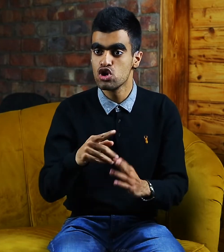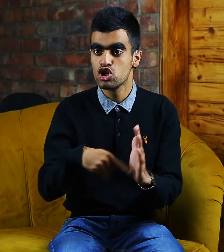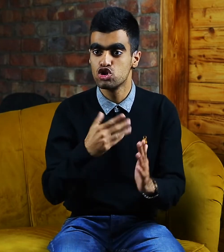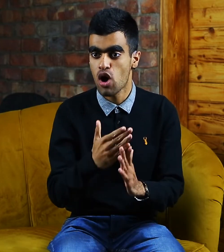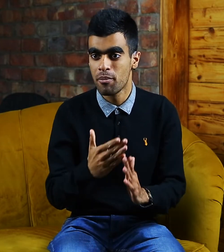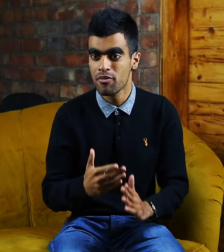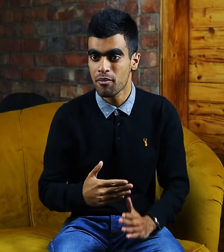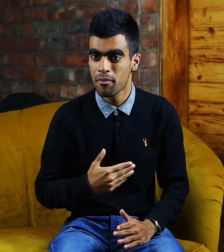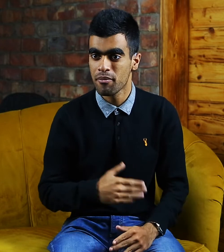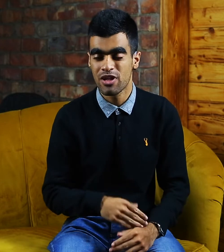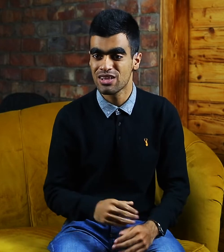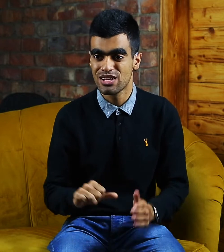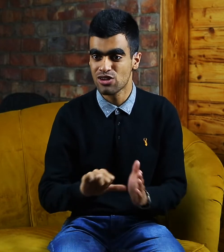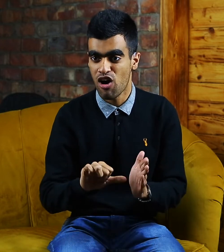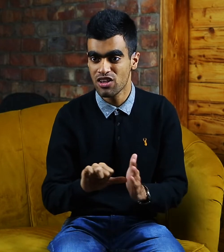job. It's hard.